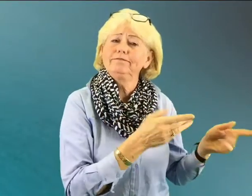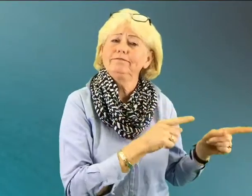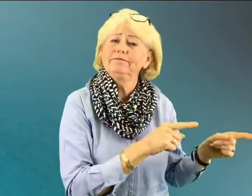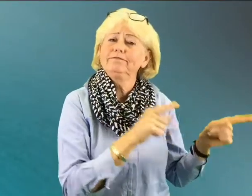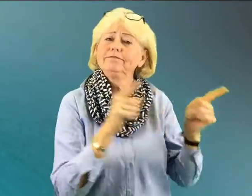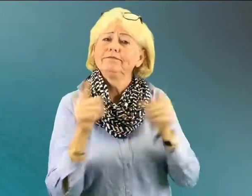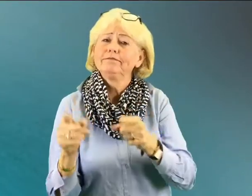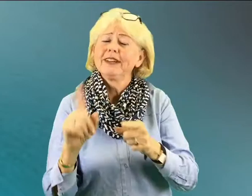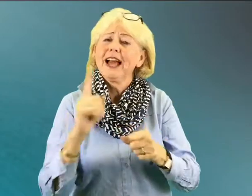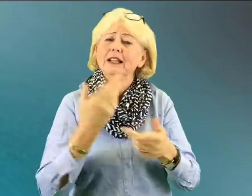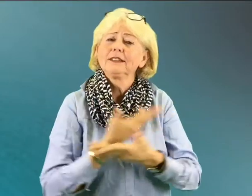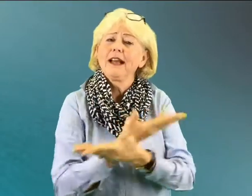Good. Good.